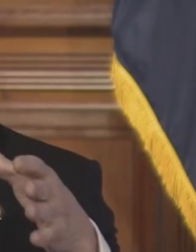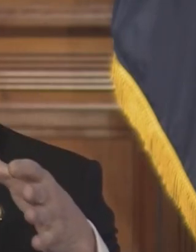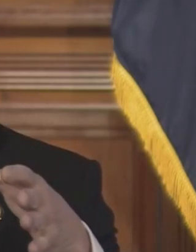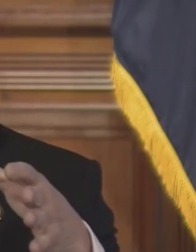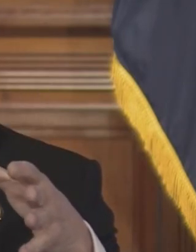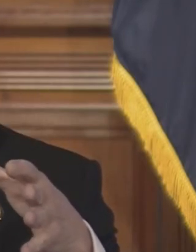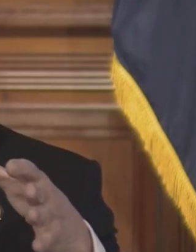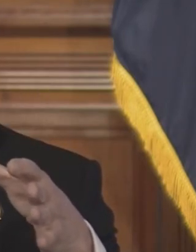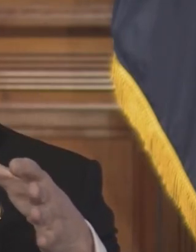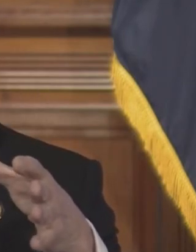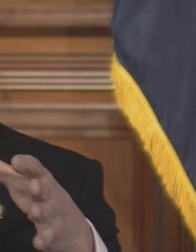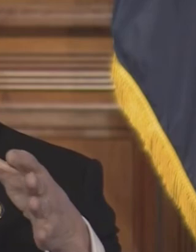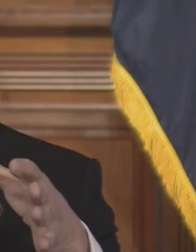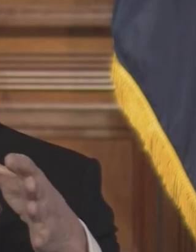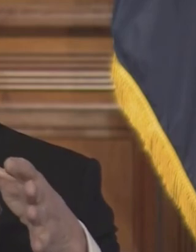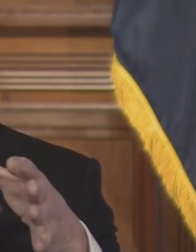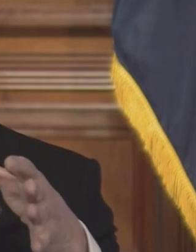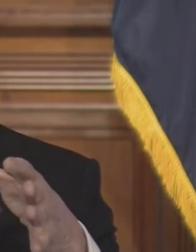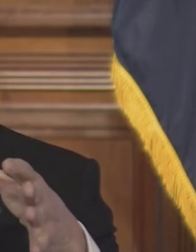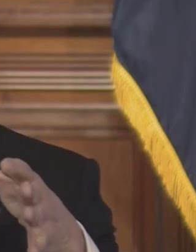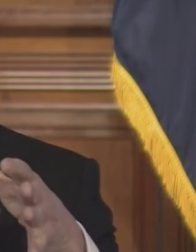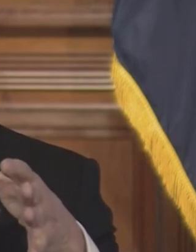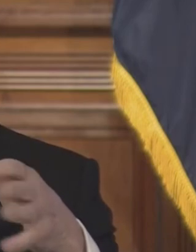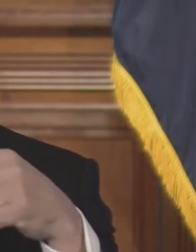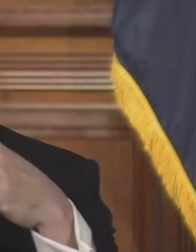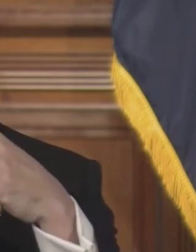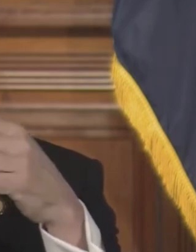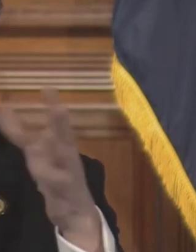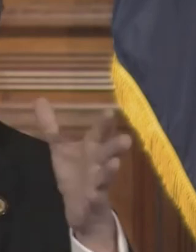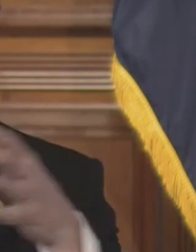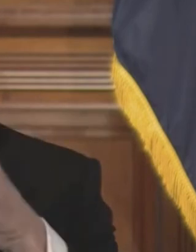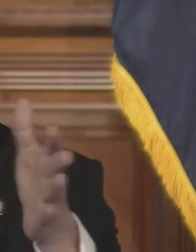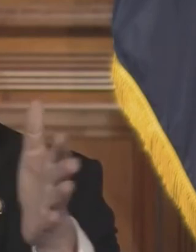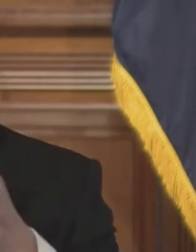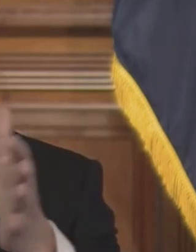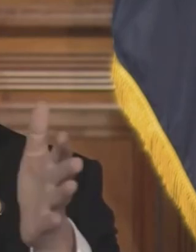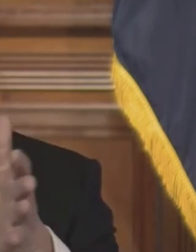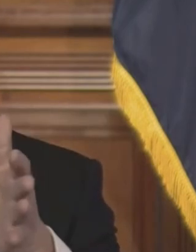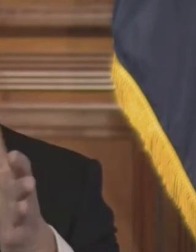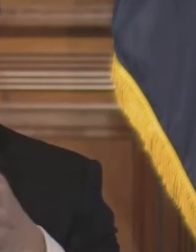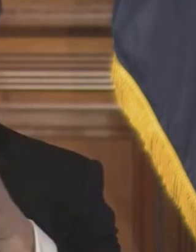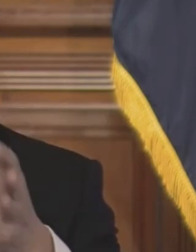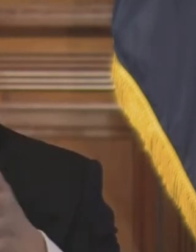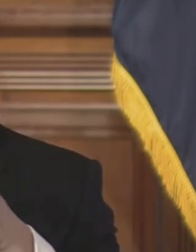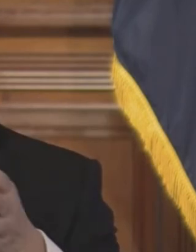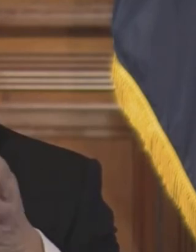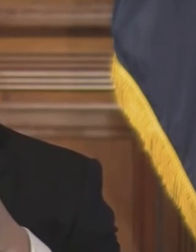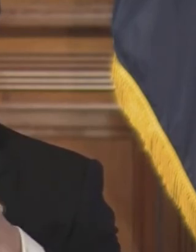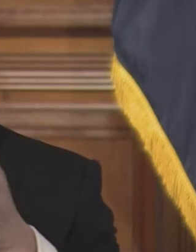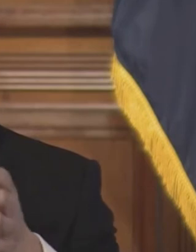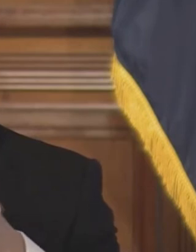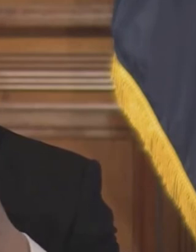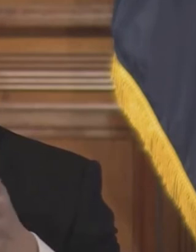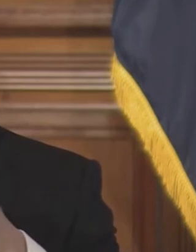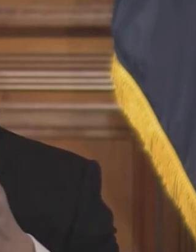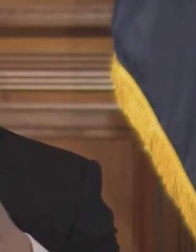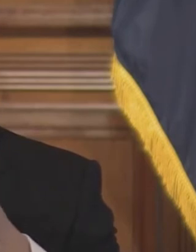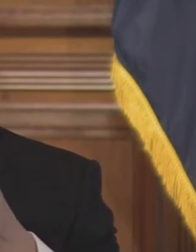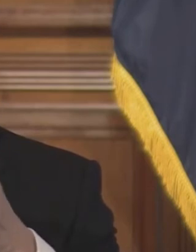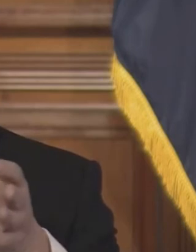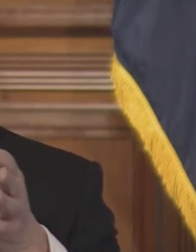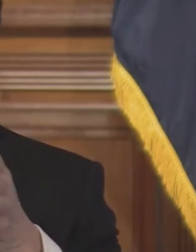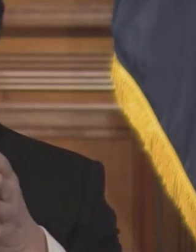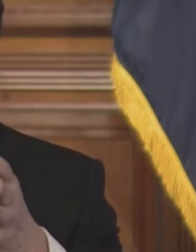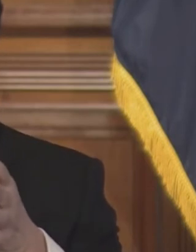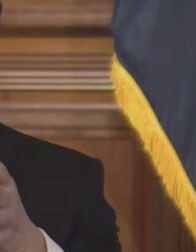going to say, that's my resident. Don't come in here and trace my resident. All right, let's forget the jurisdictional fight and the political, local